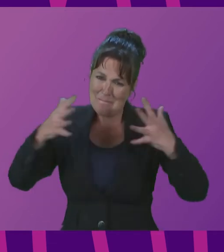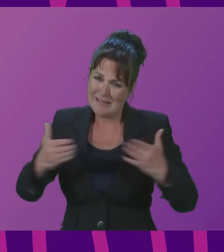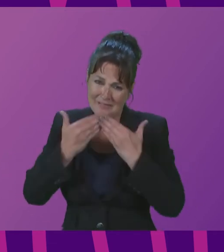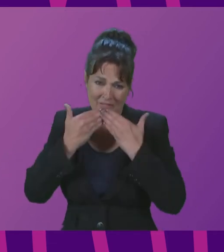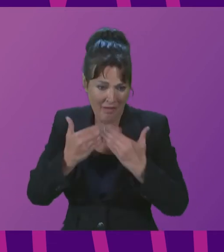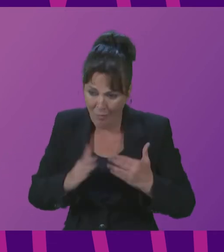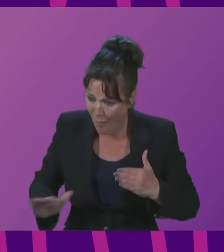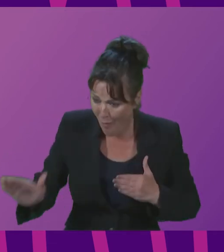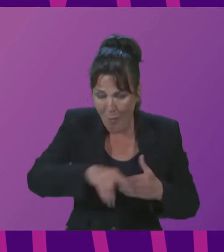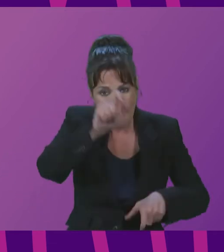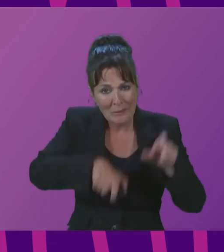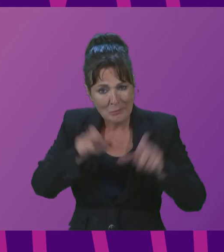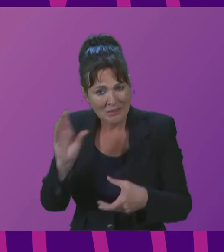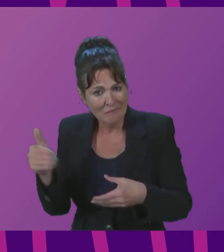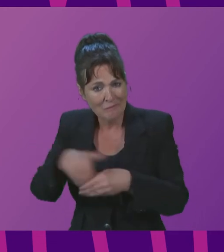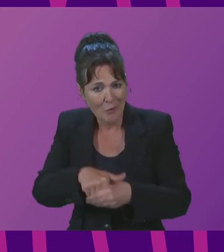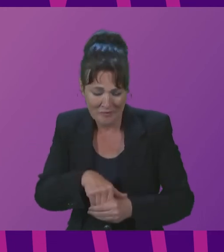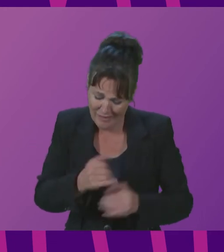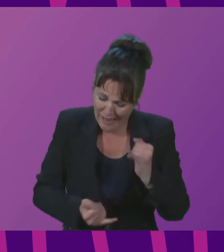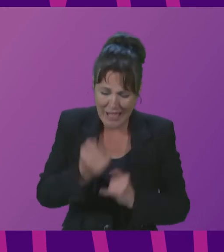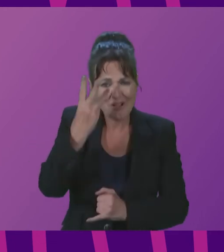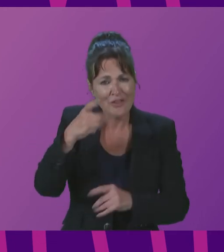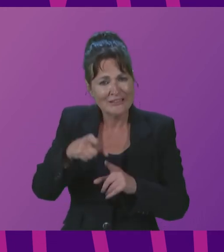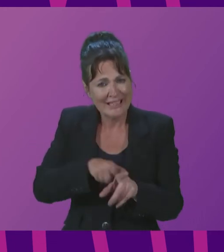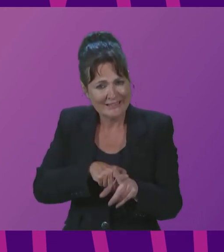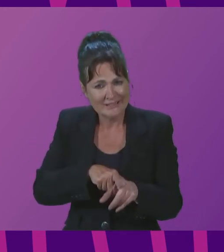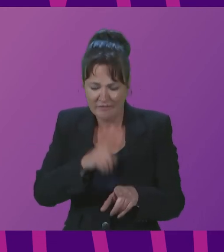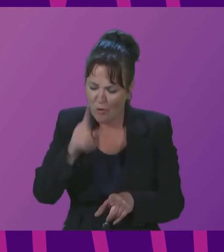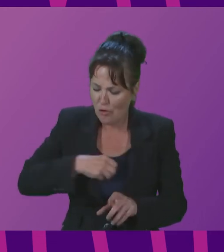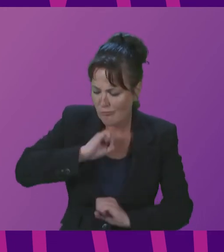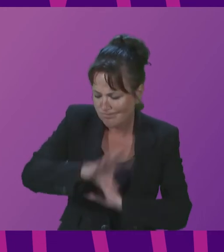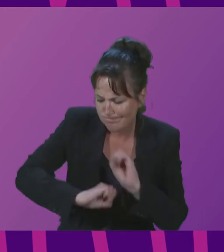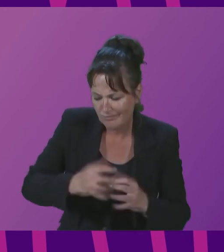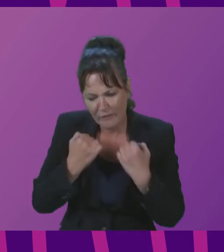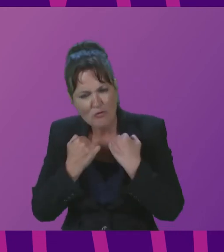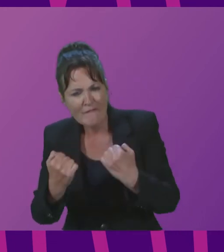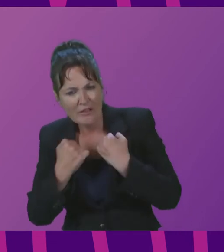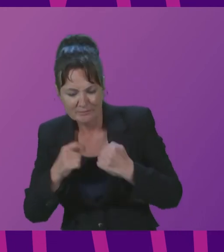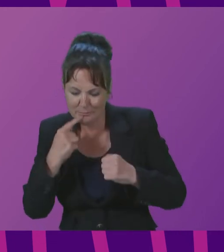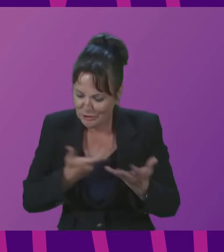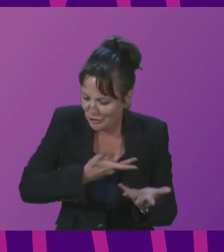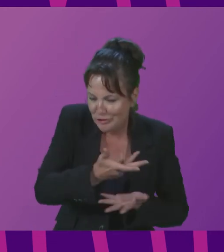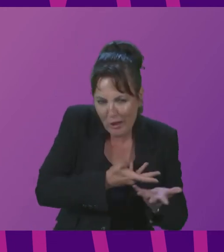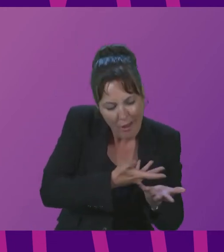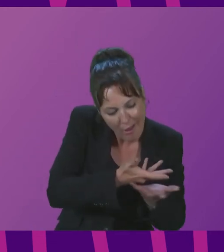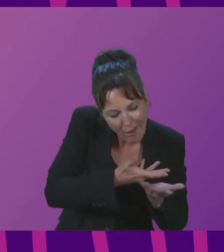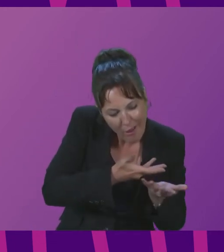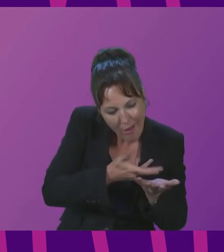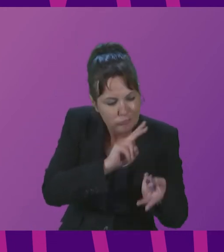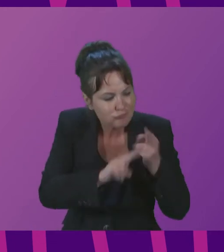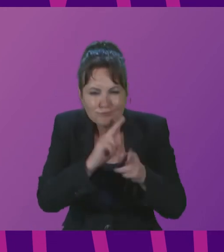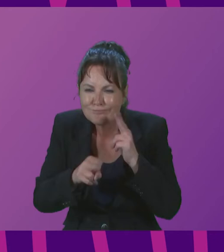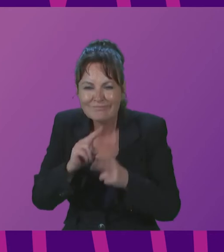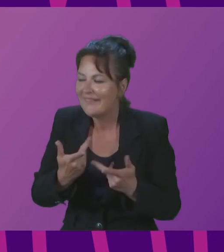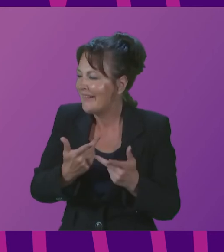participated over the past three days for your contributions and reflections for the little chats that we've had offside for the friendships